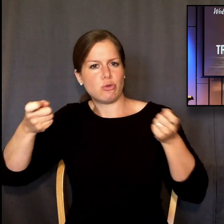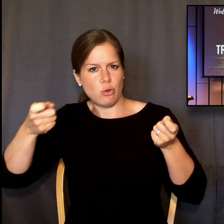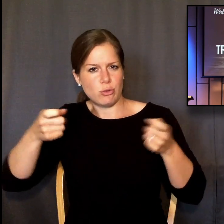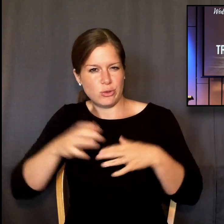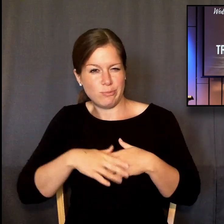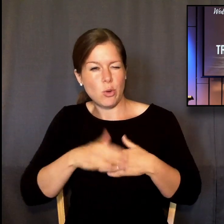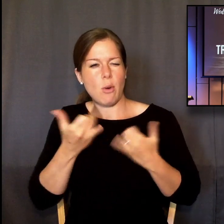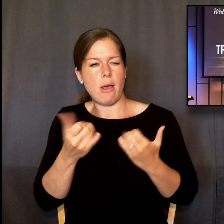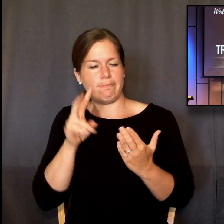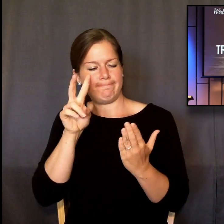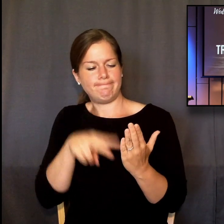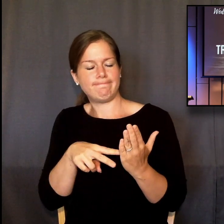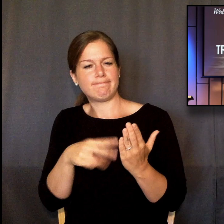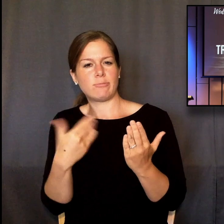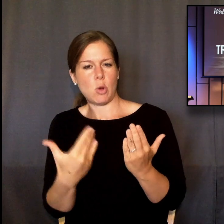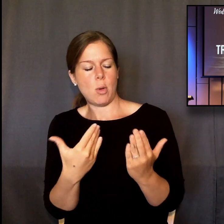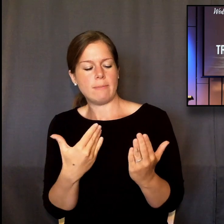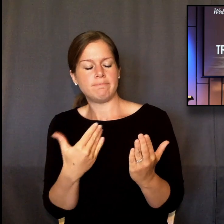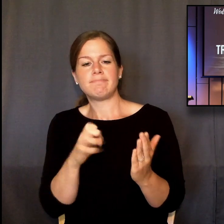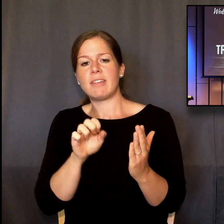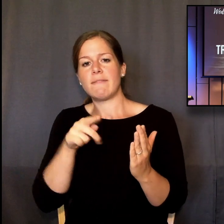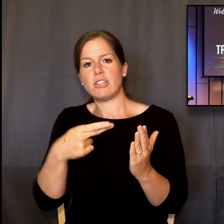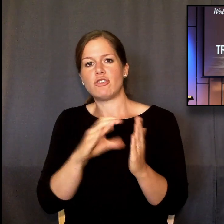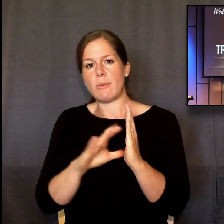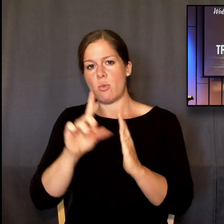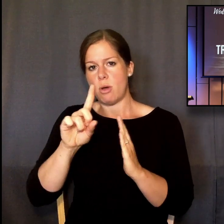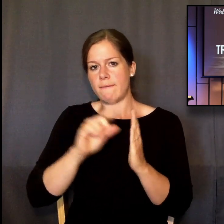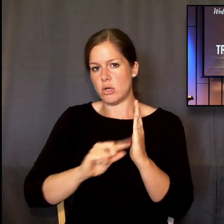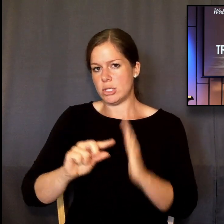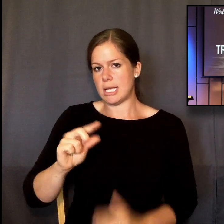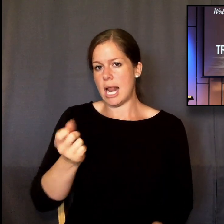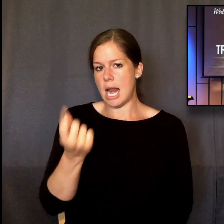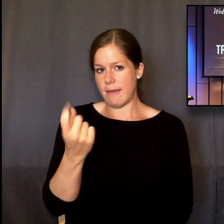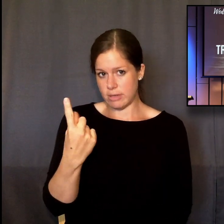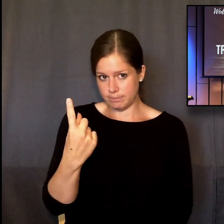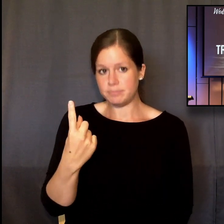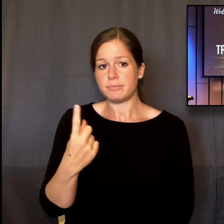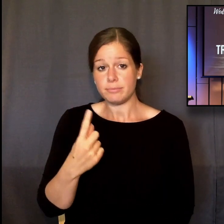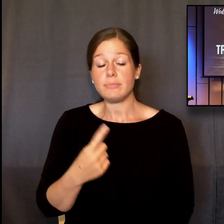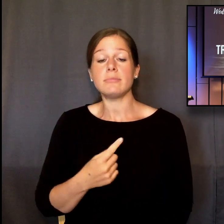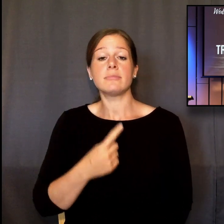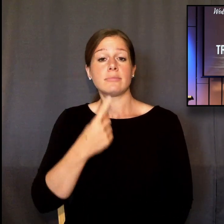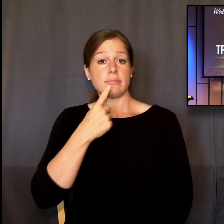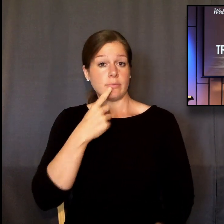universe. Take a look at Ephesians chapter one, drop down to verse 11. About God, God,